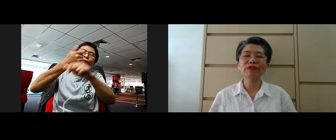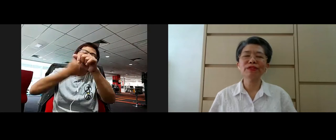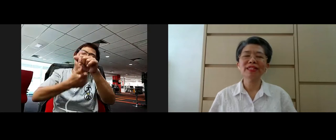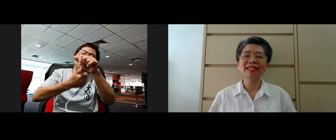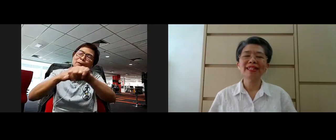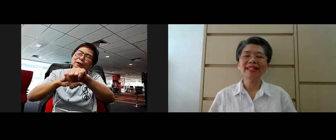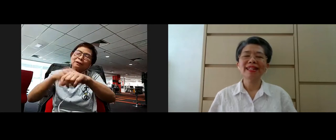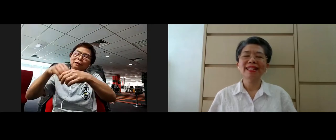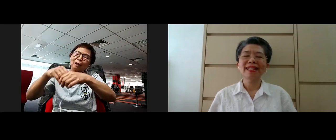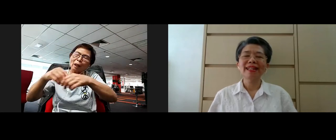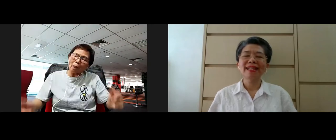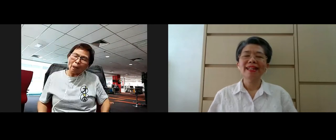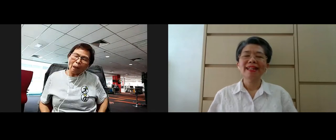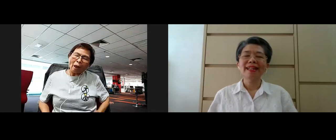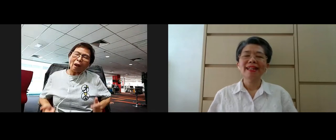life.